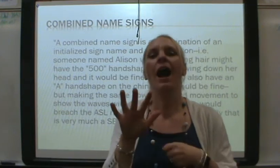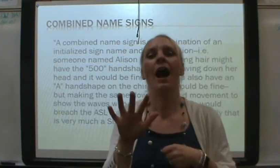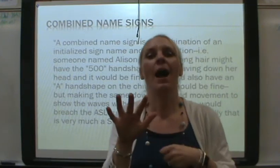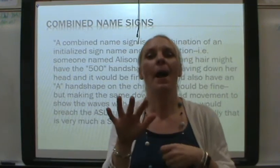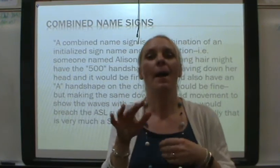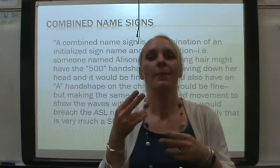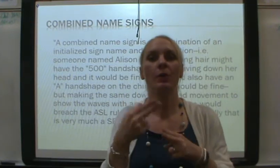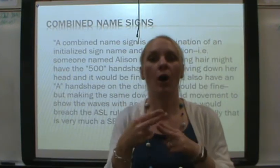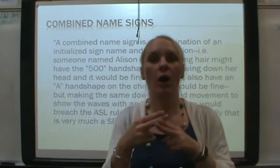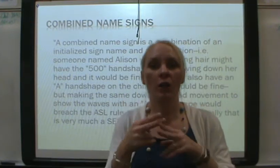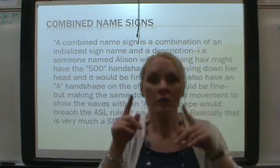Um, called.